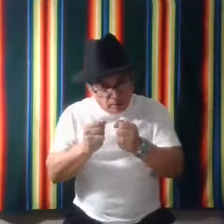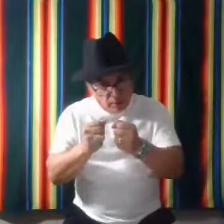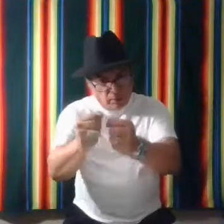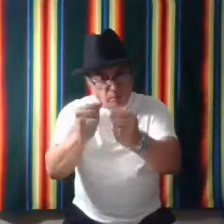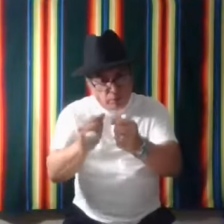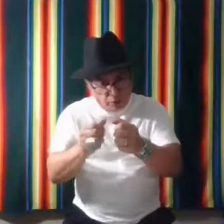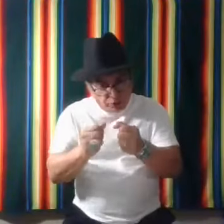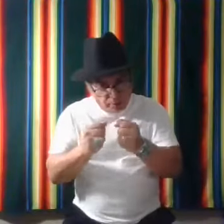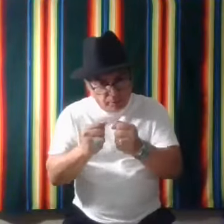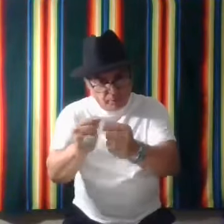Push.